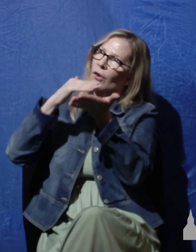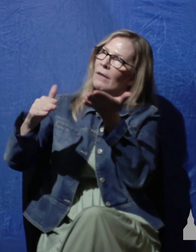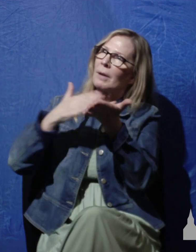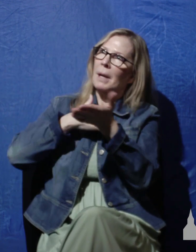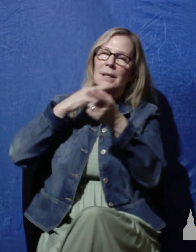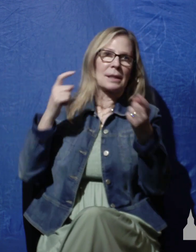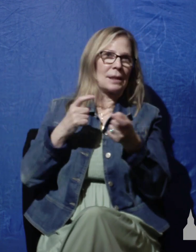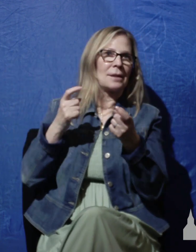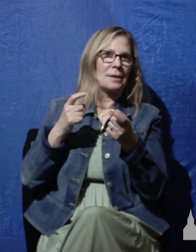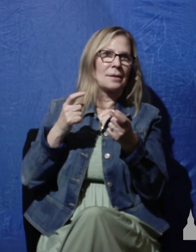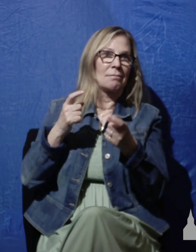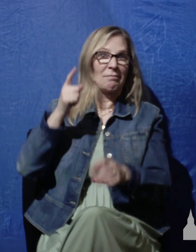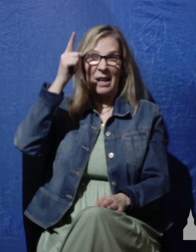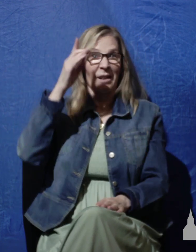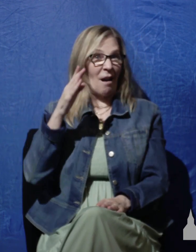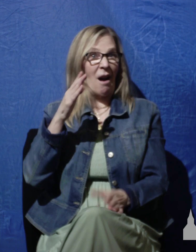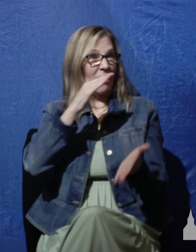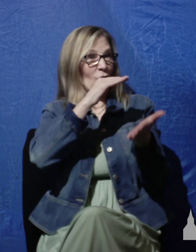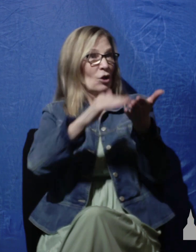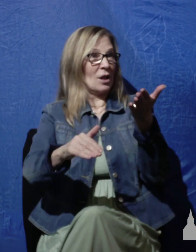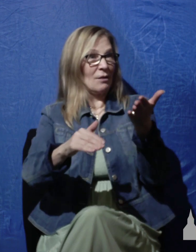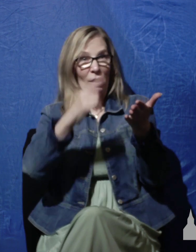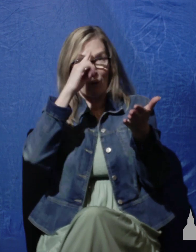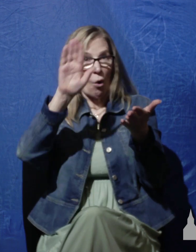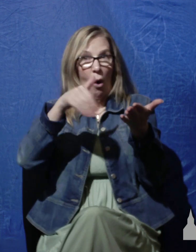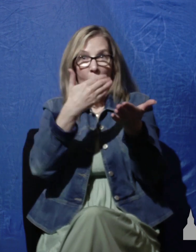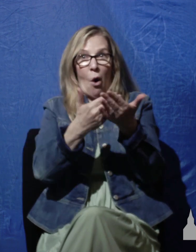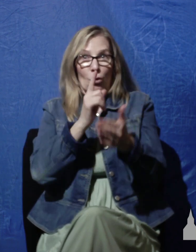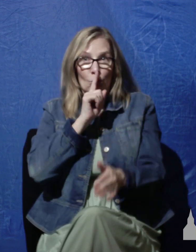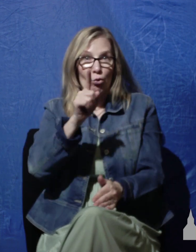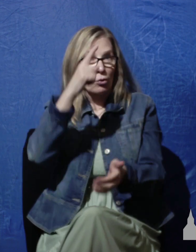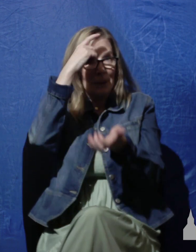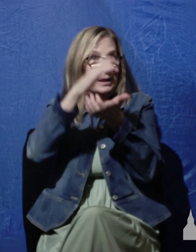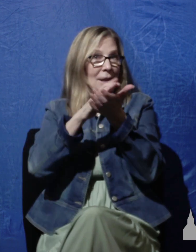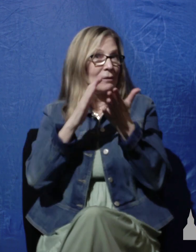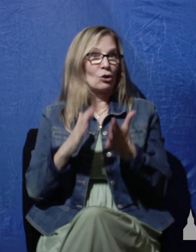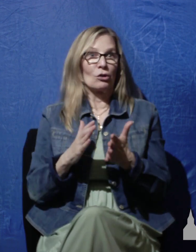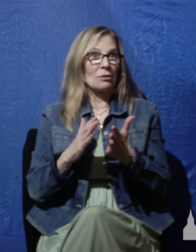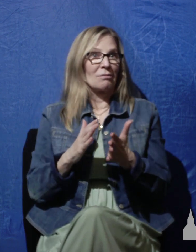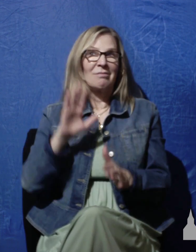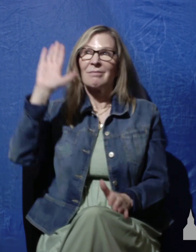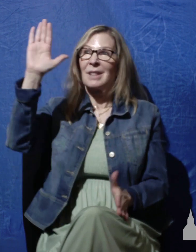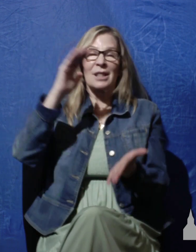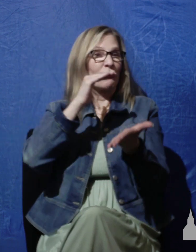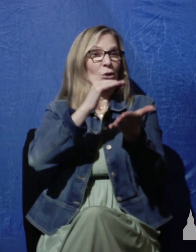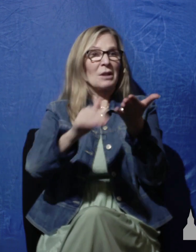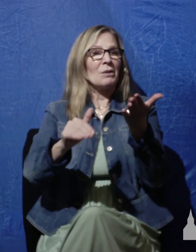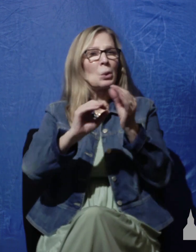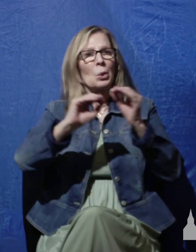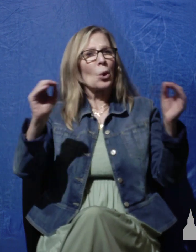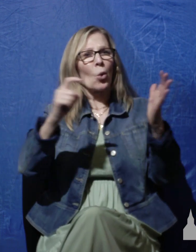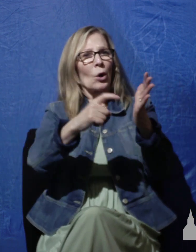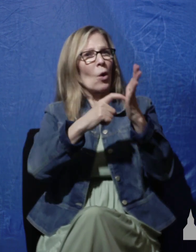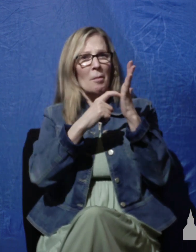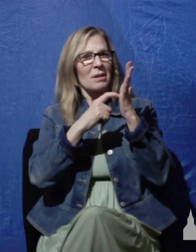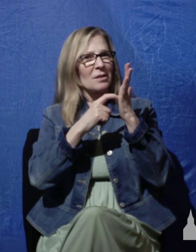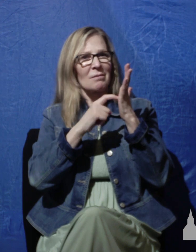And God does this for all true believers. His forgiveness is unconditional based on our faith in Christ.